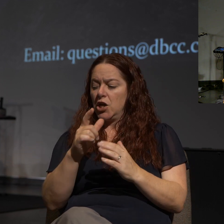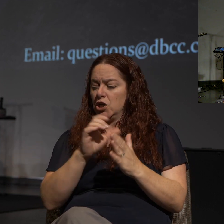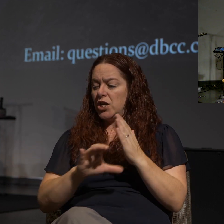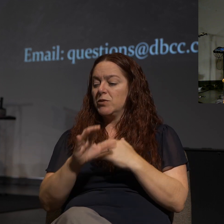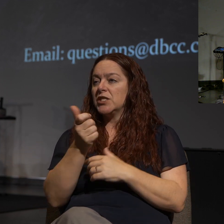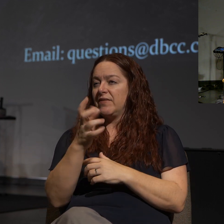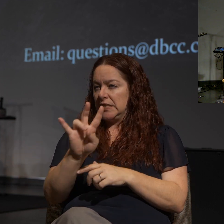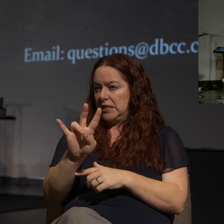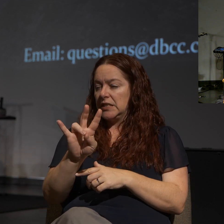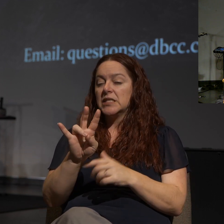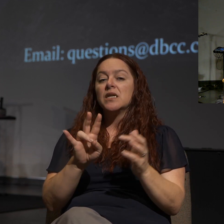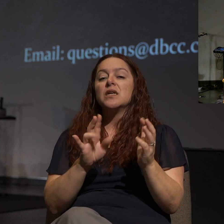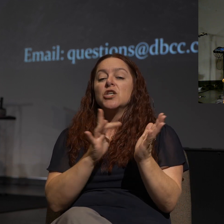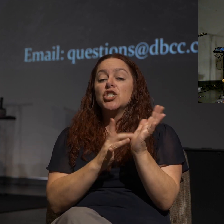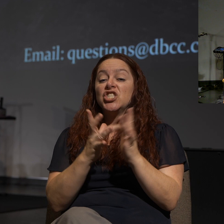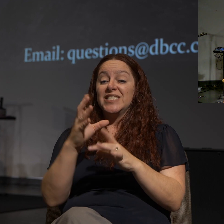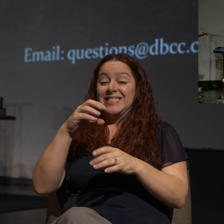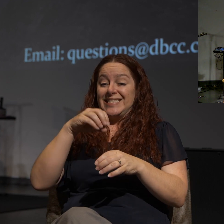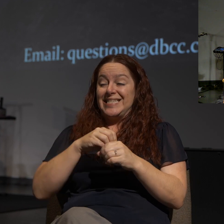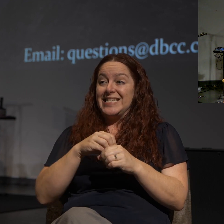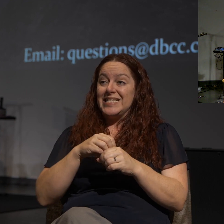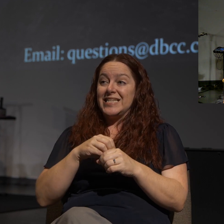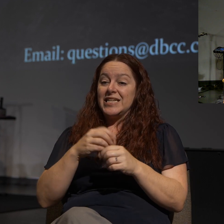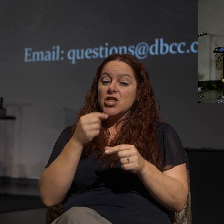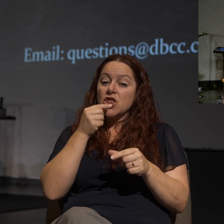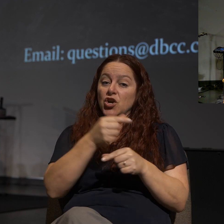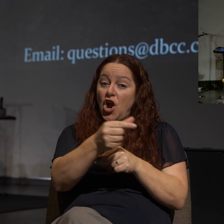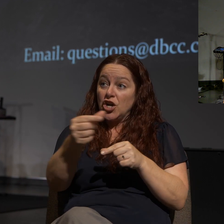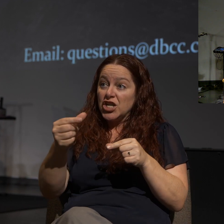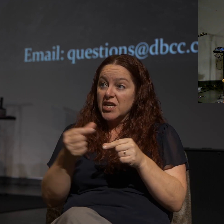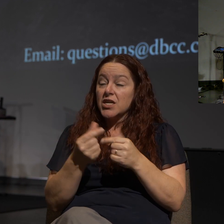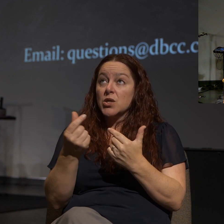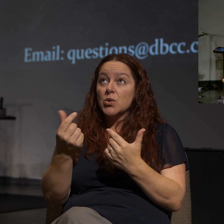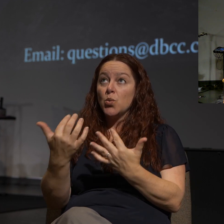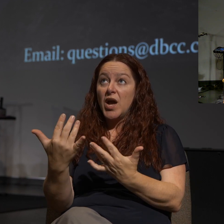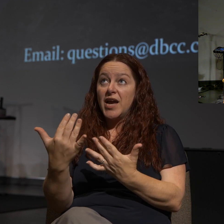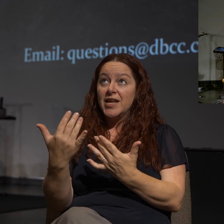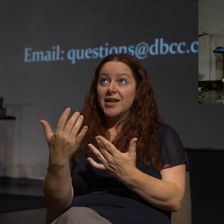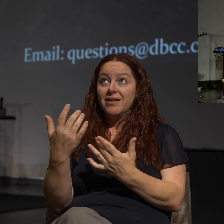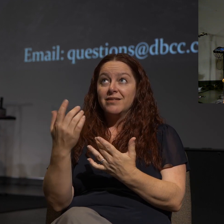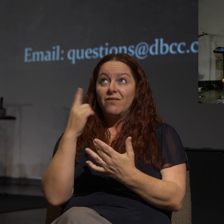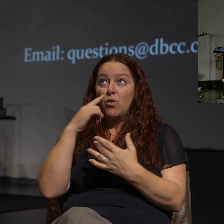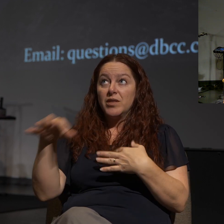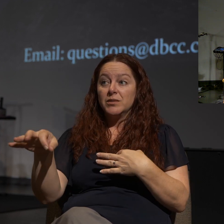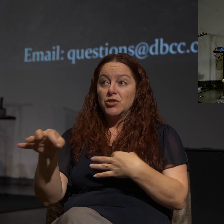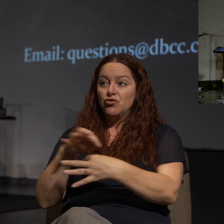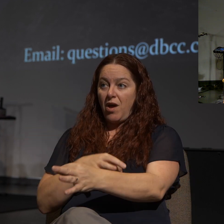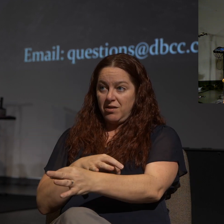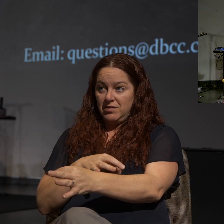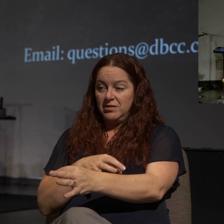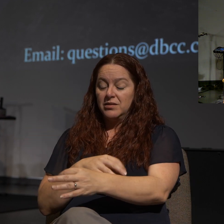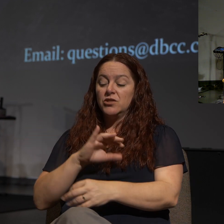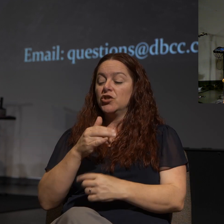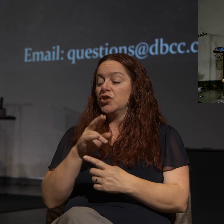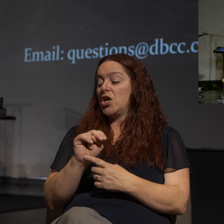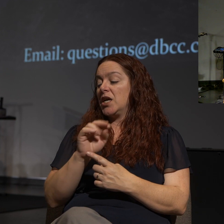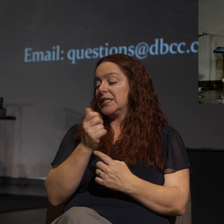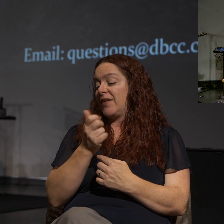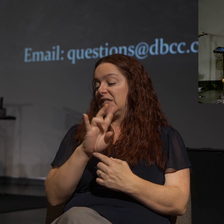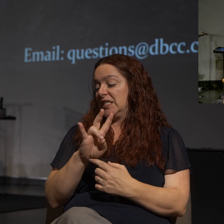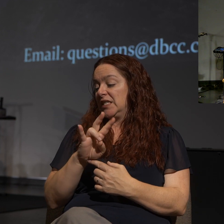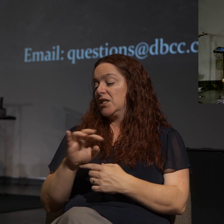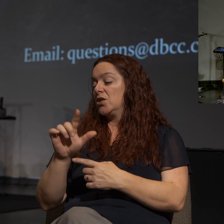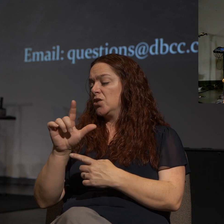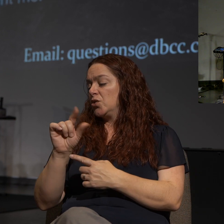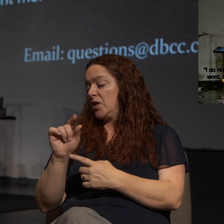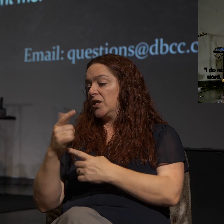17, as Jesus is in the garden, awaiting His betrayal, He says in John 17, 20 and